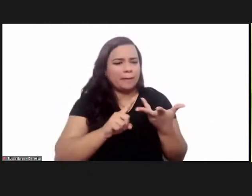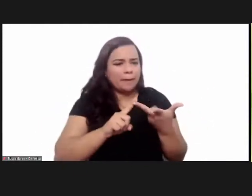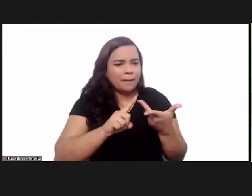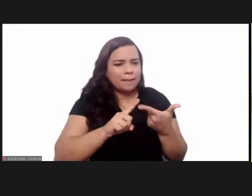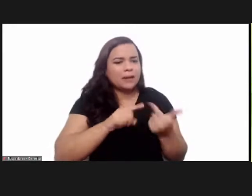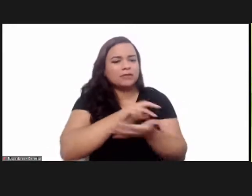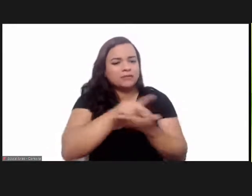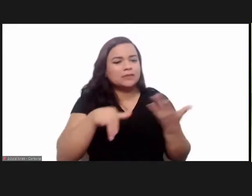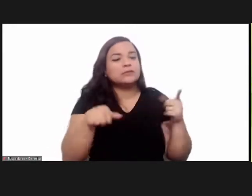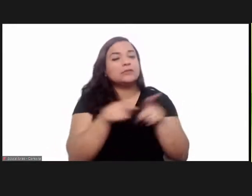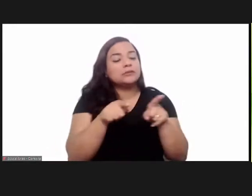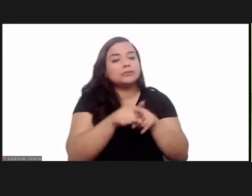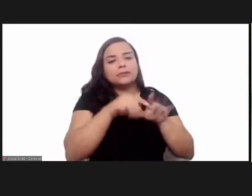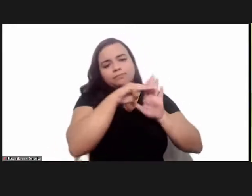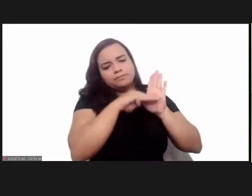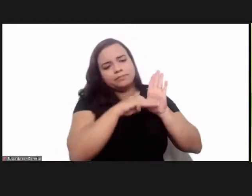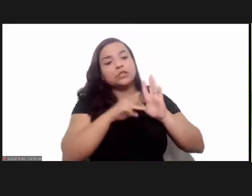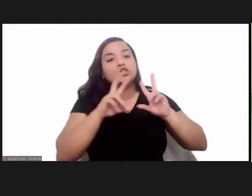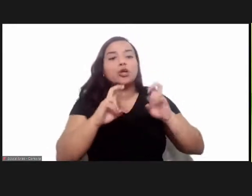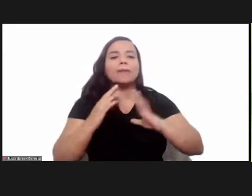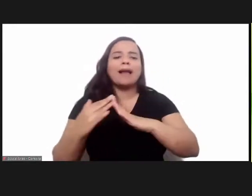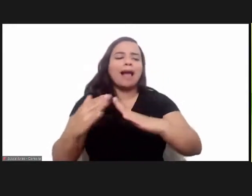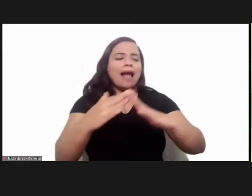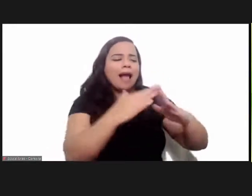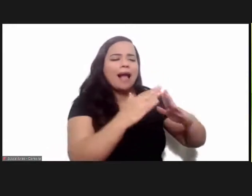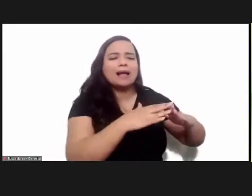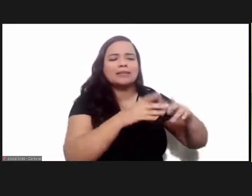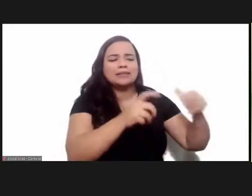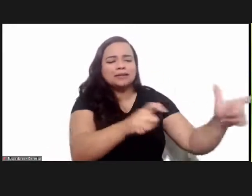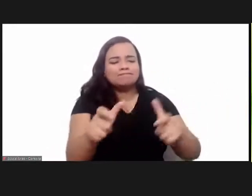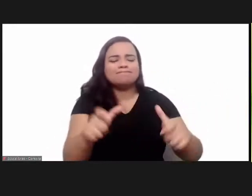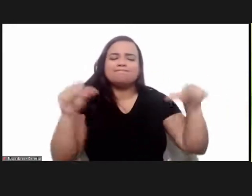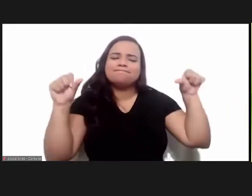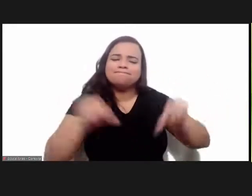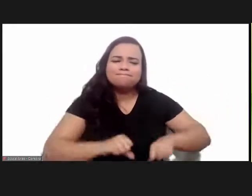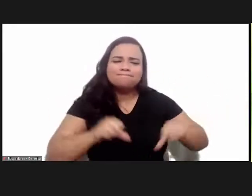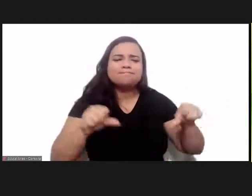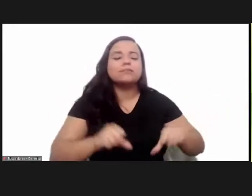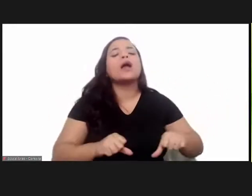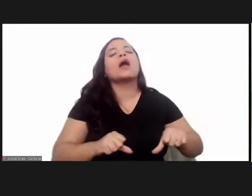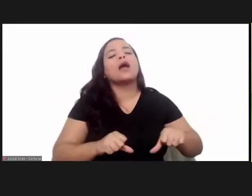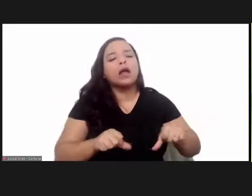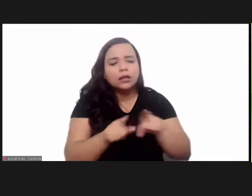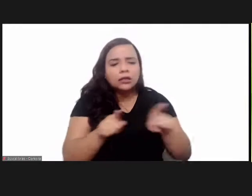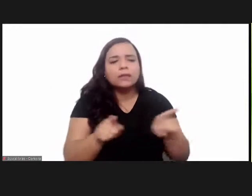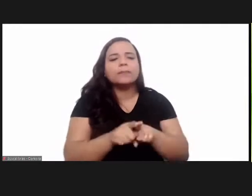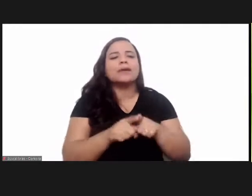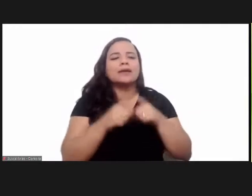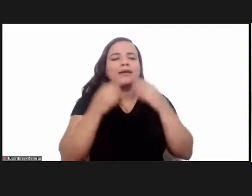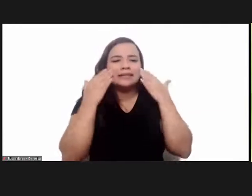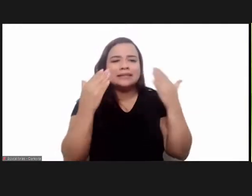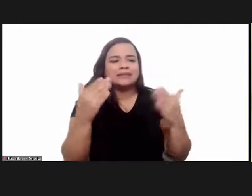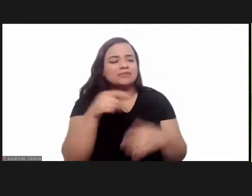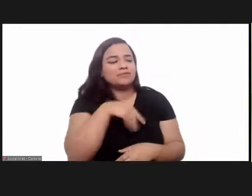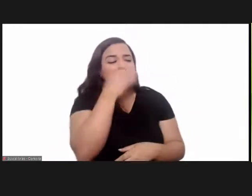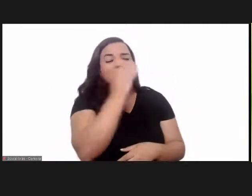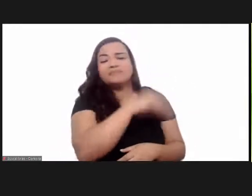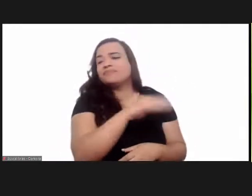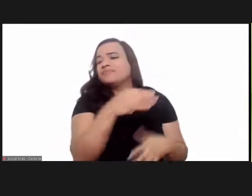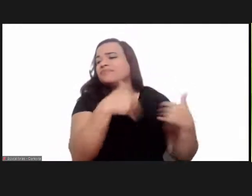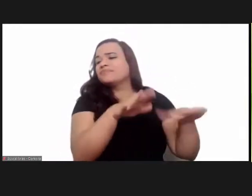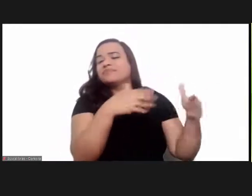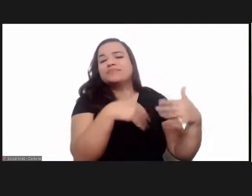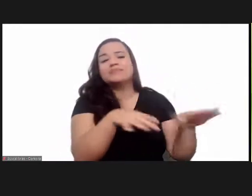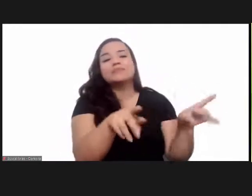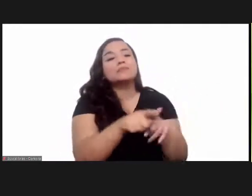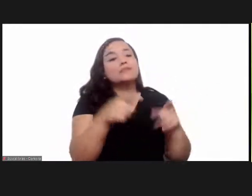indicators and housing conditions and today and the issue of the invisibility and the